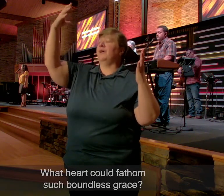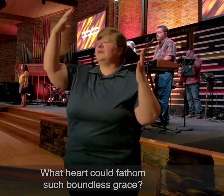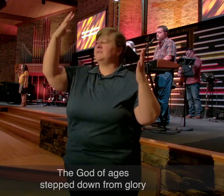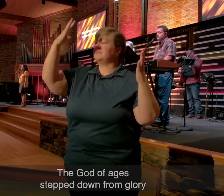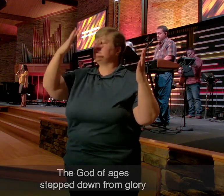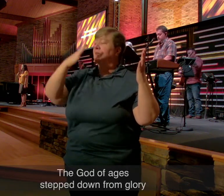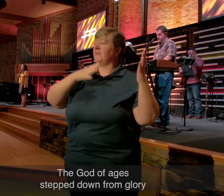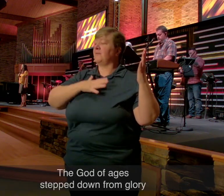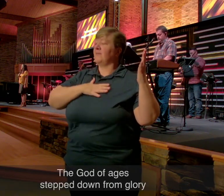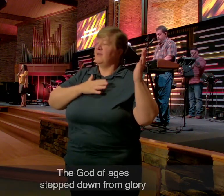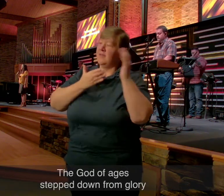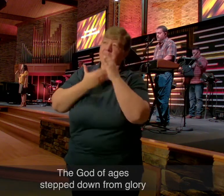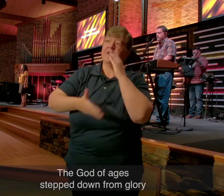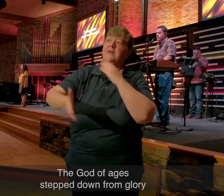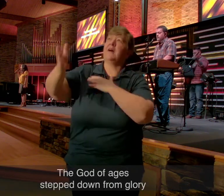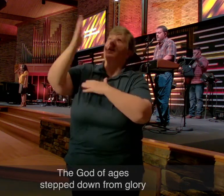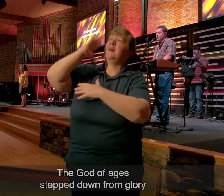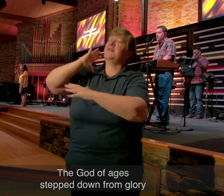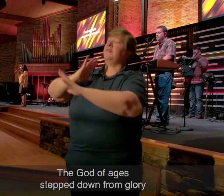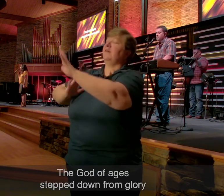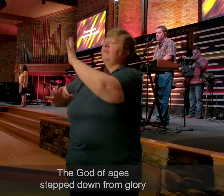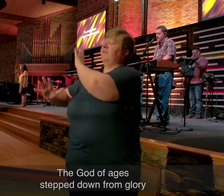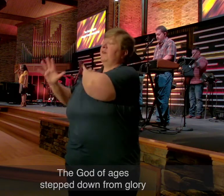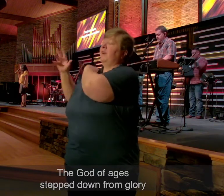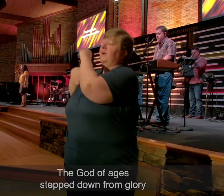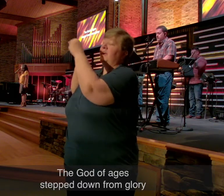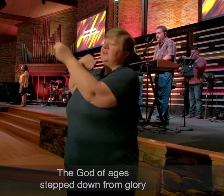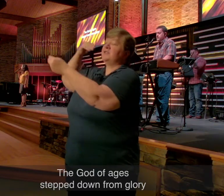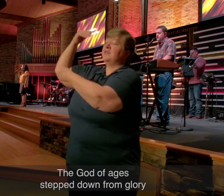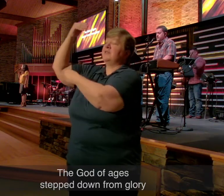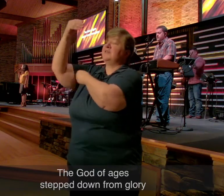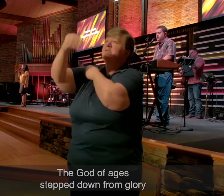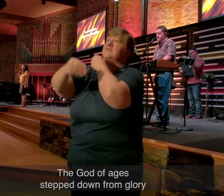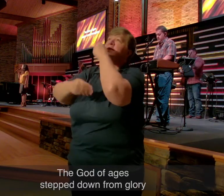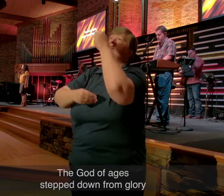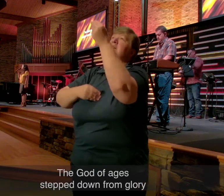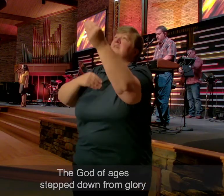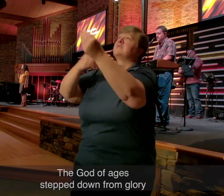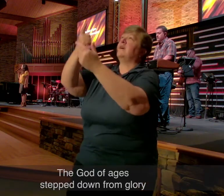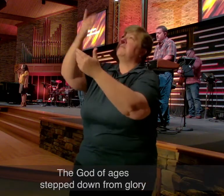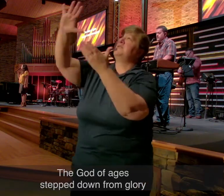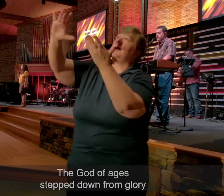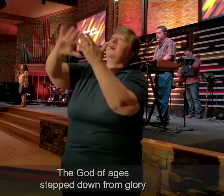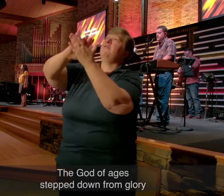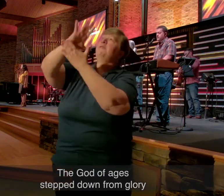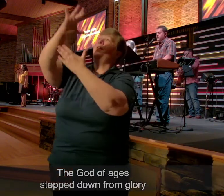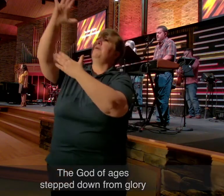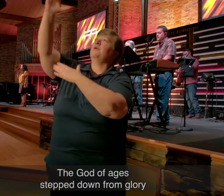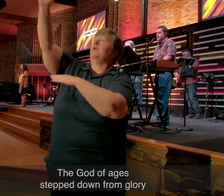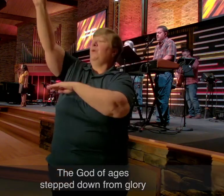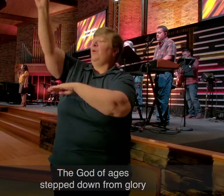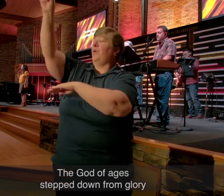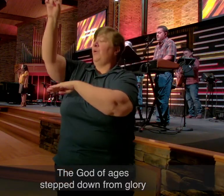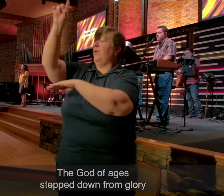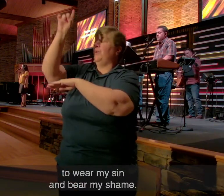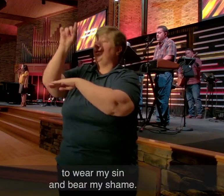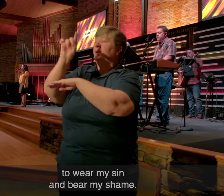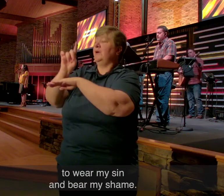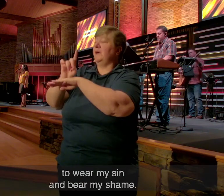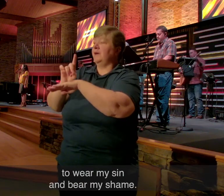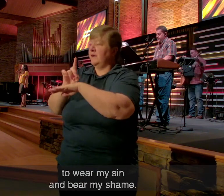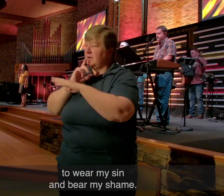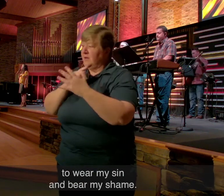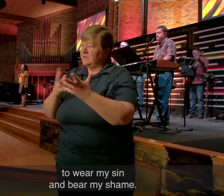The God Of Ages Step Down From Glory